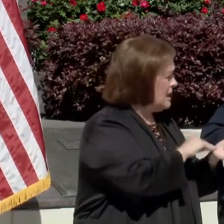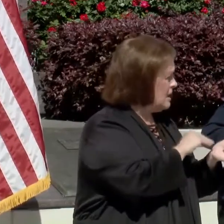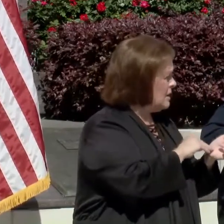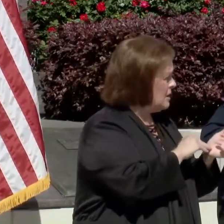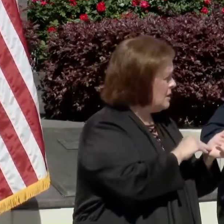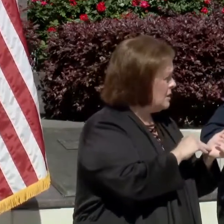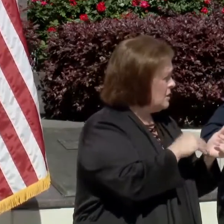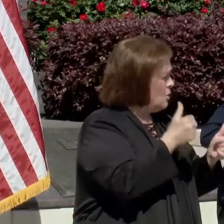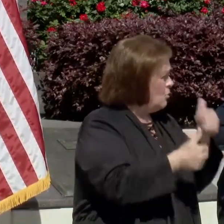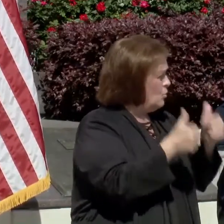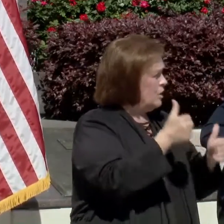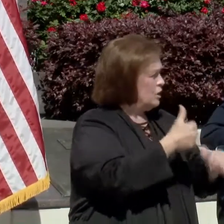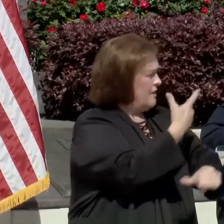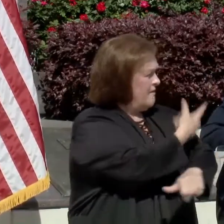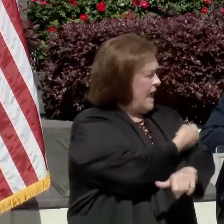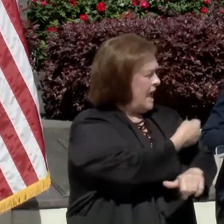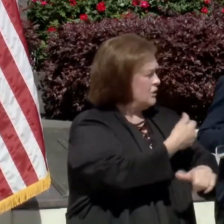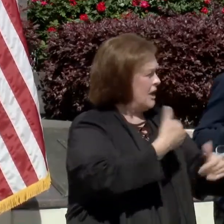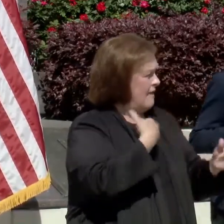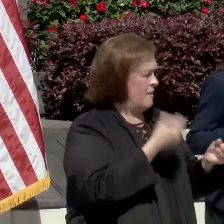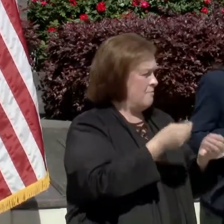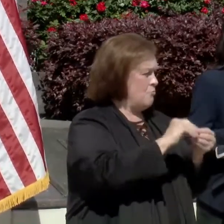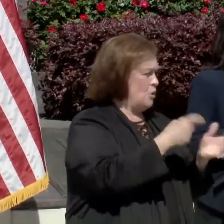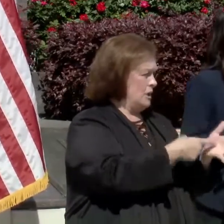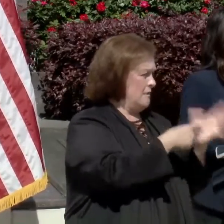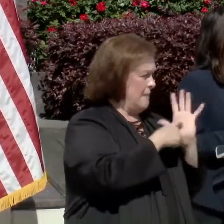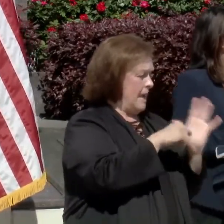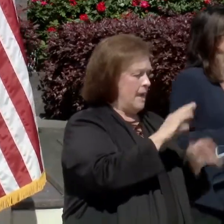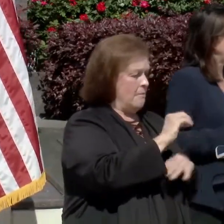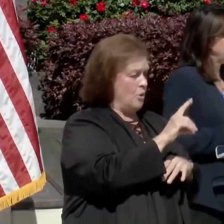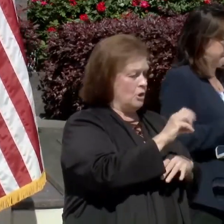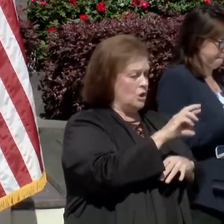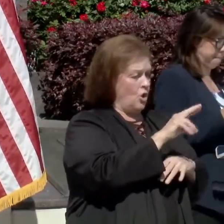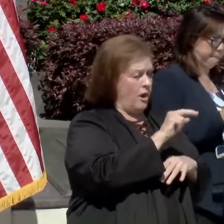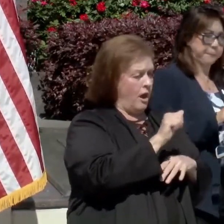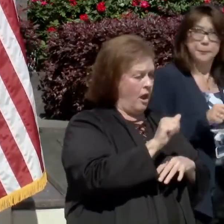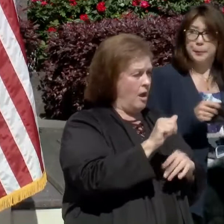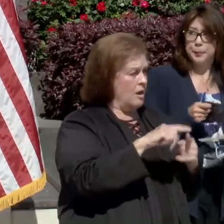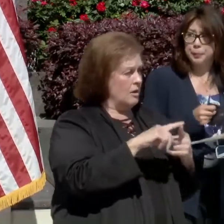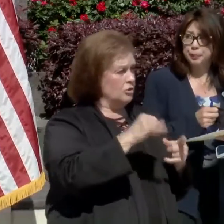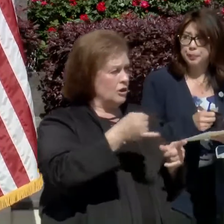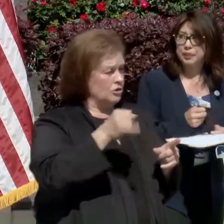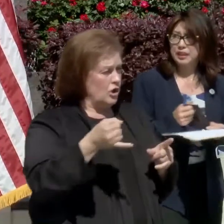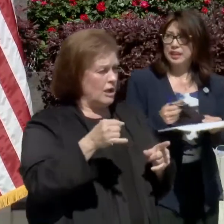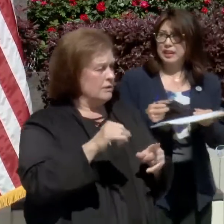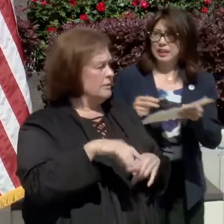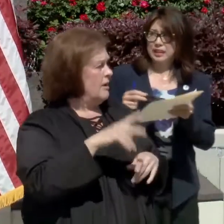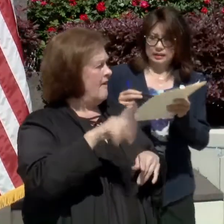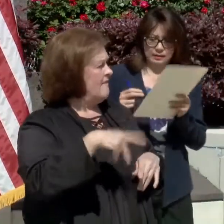Which vaccine have more demand between Moderna, Pfizer and Johnson and Johnson?